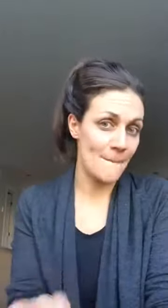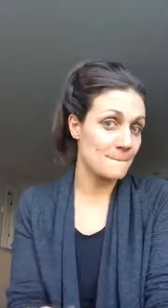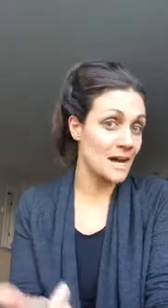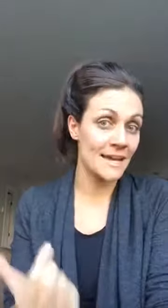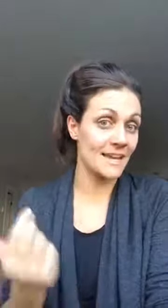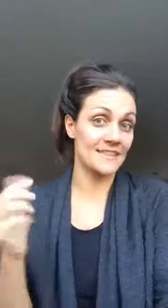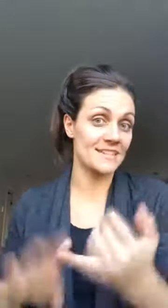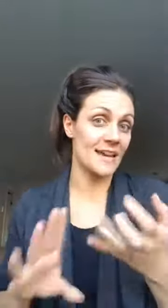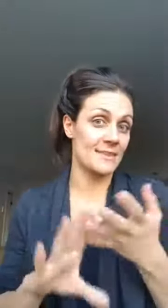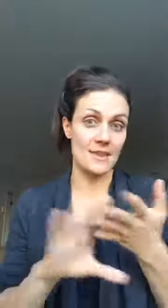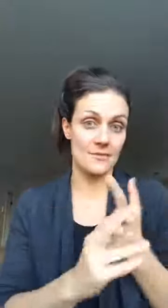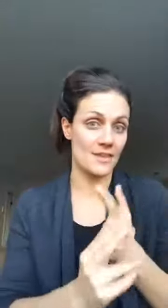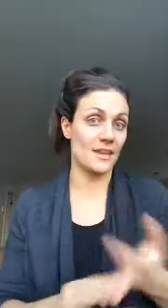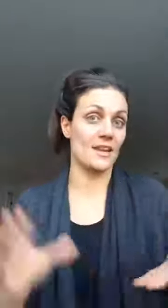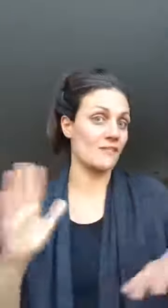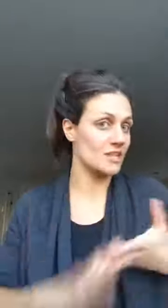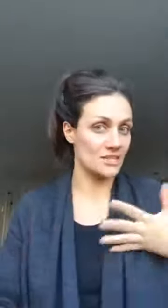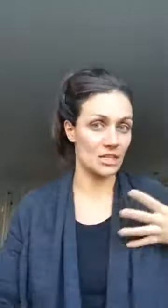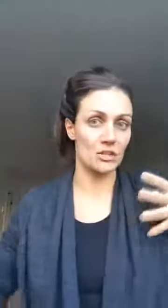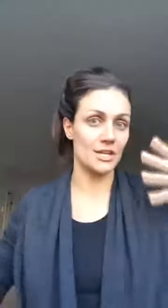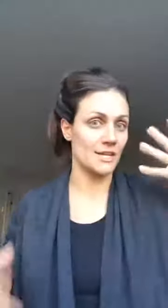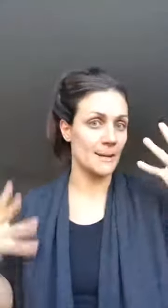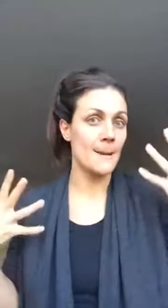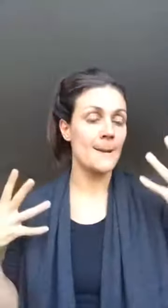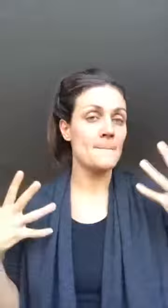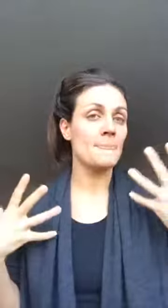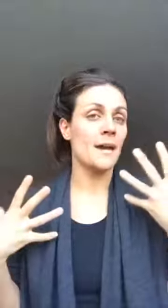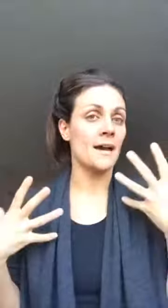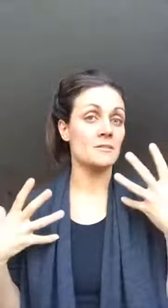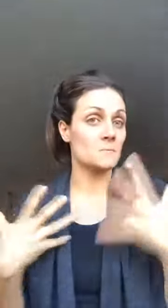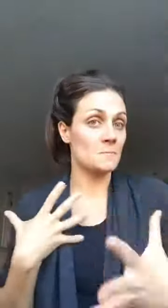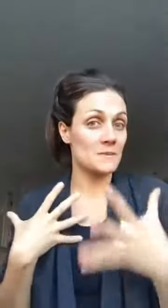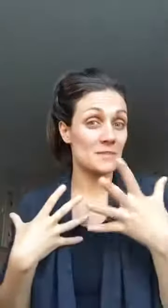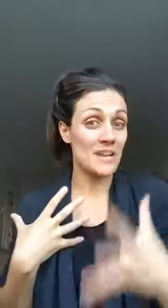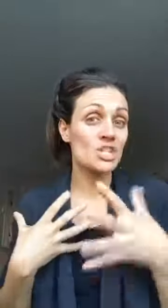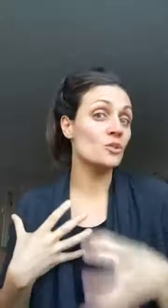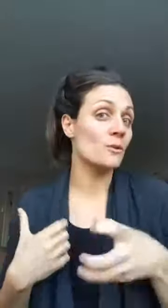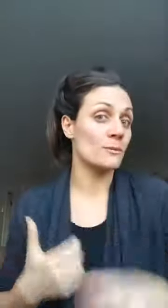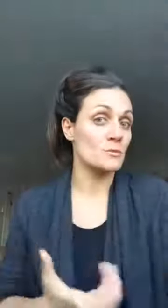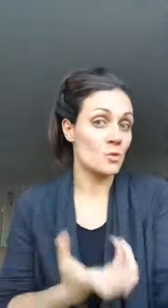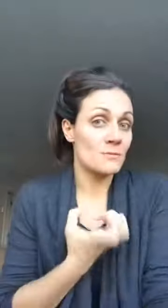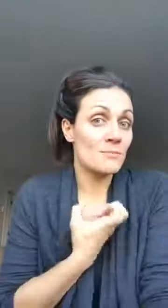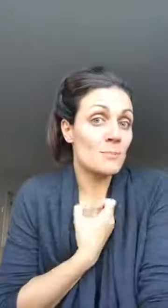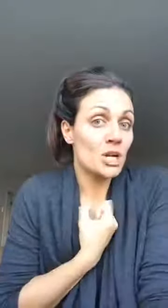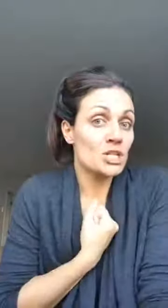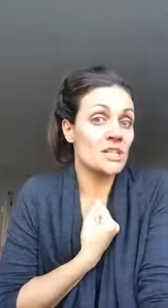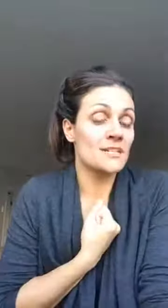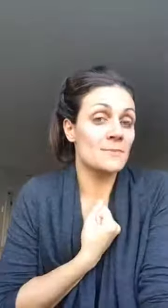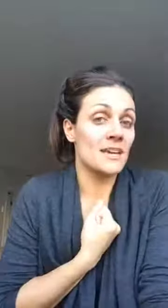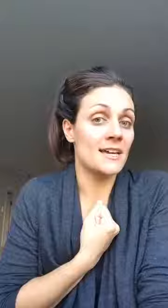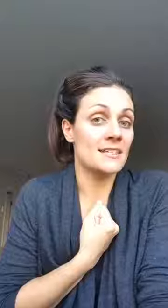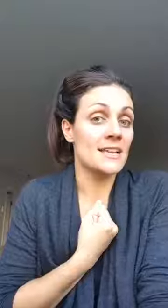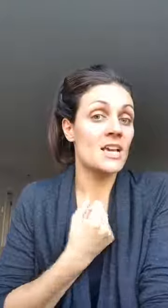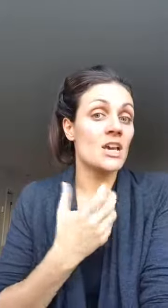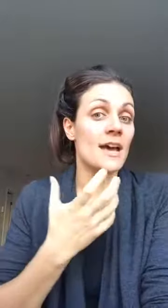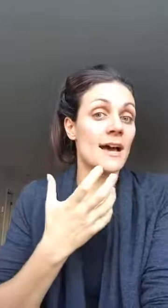buying this that and the other thing and everything's included and especially women women purchase because um